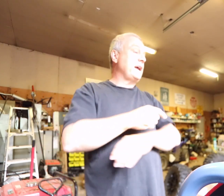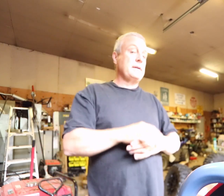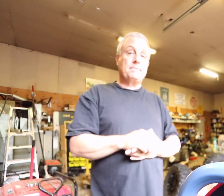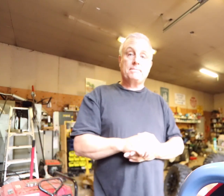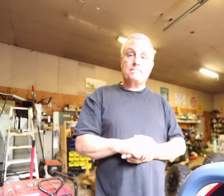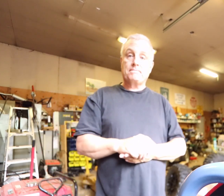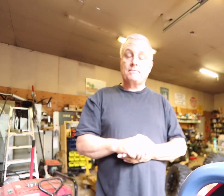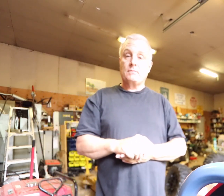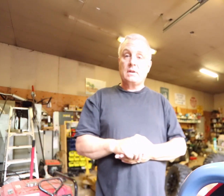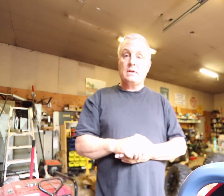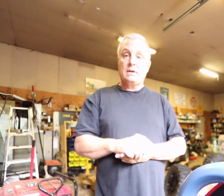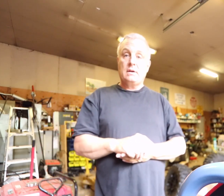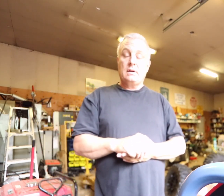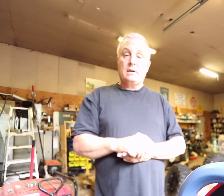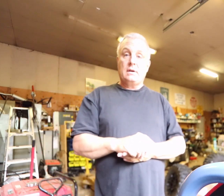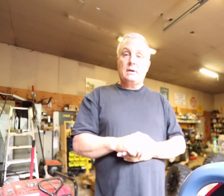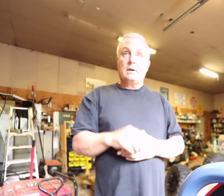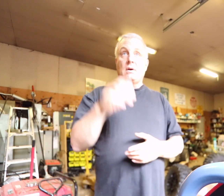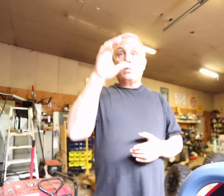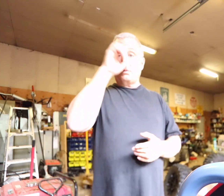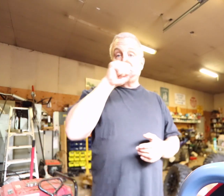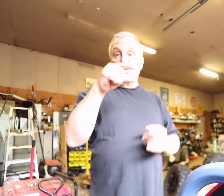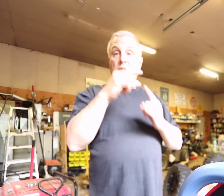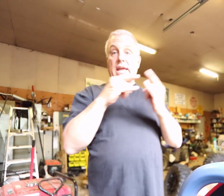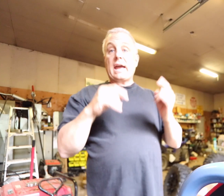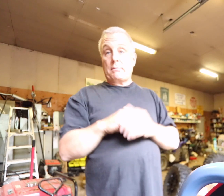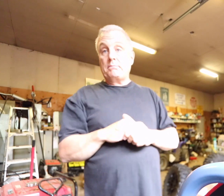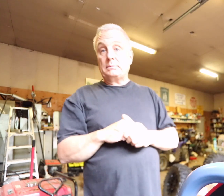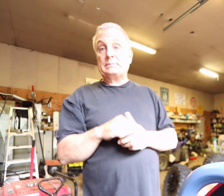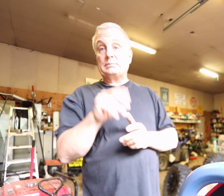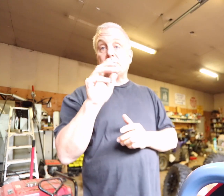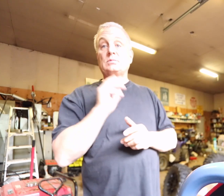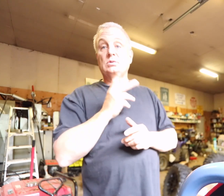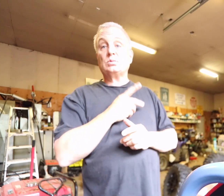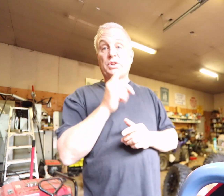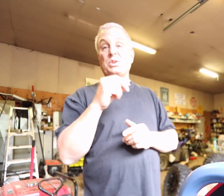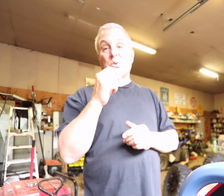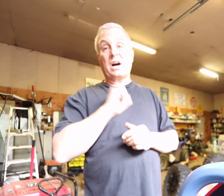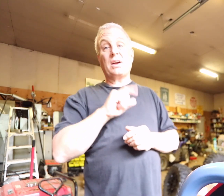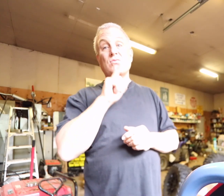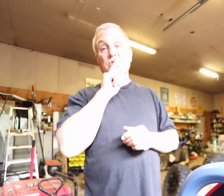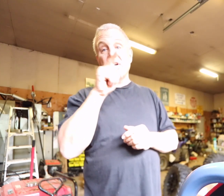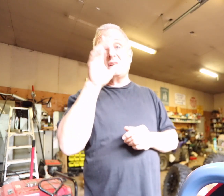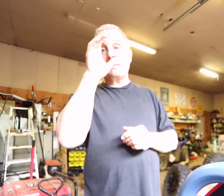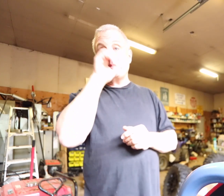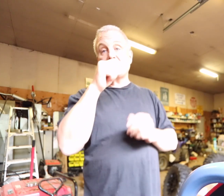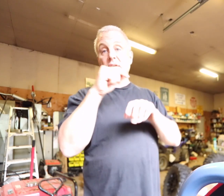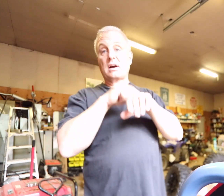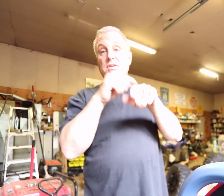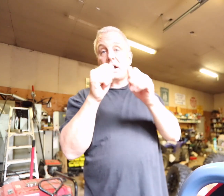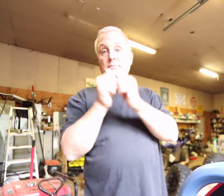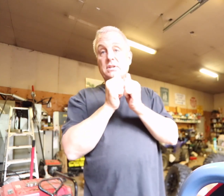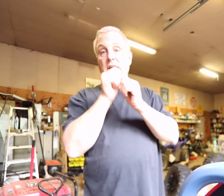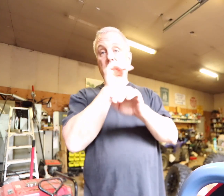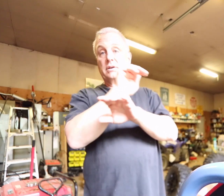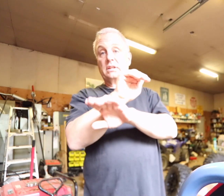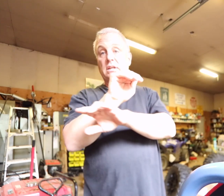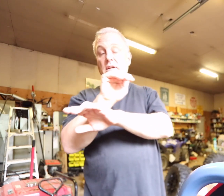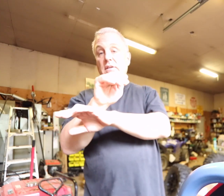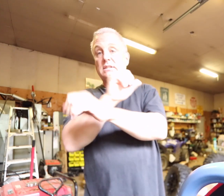we miss you at camp. We do. I really miss our time together in the evenings